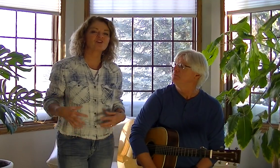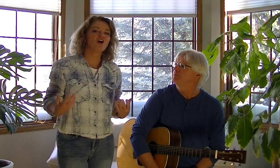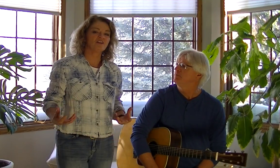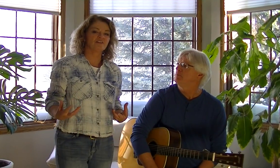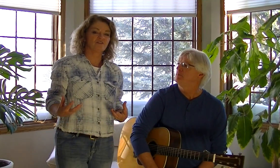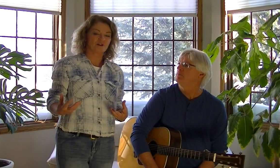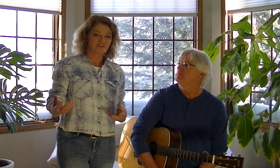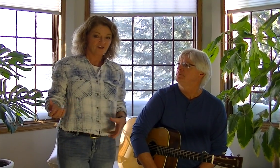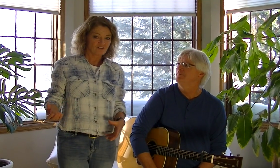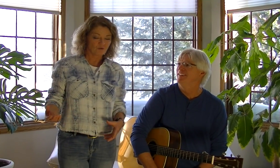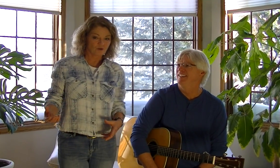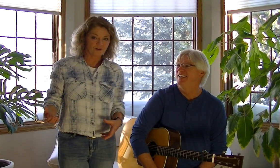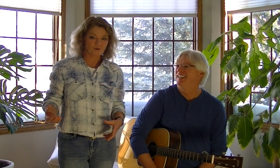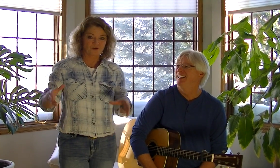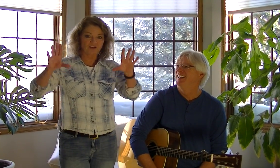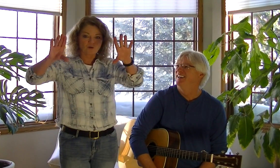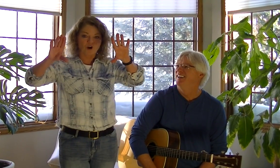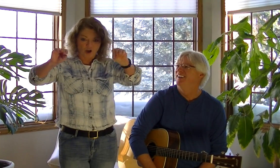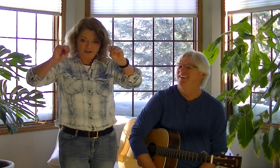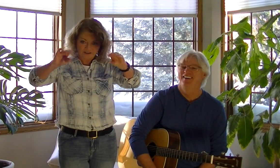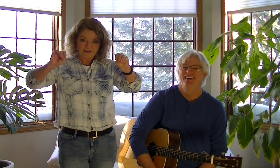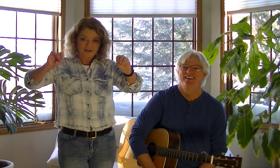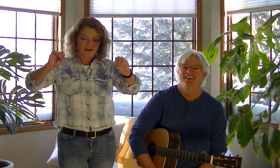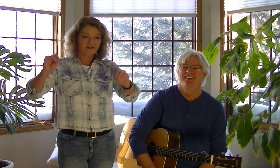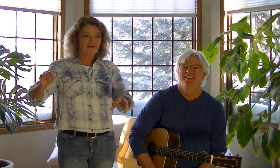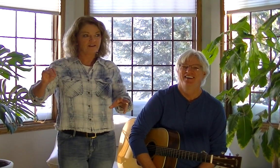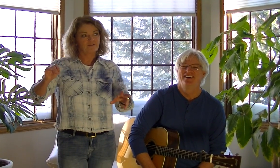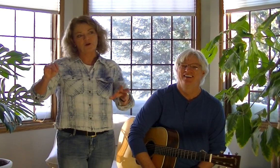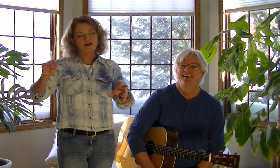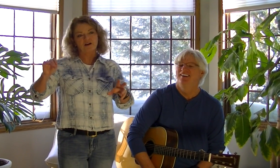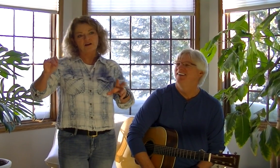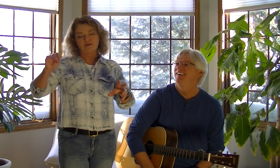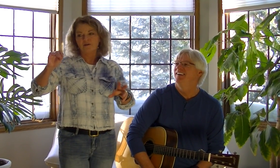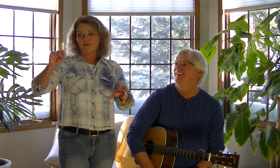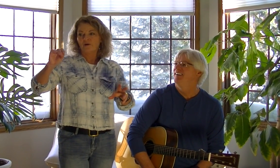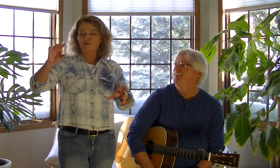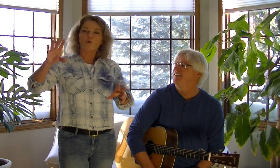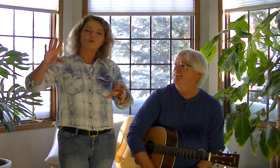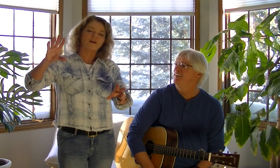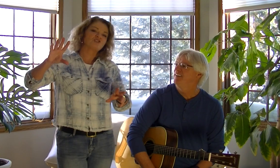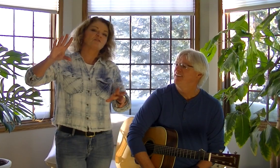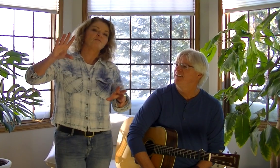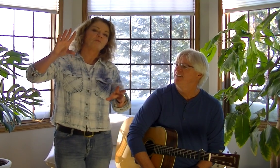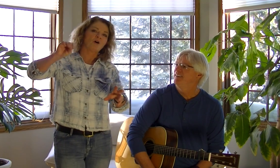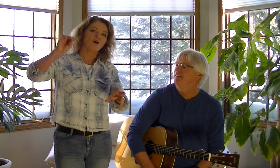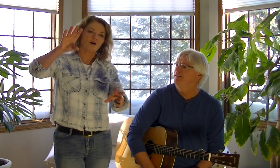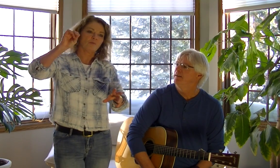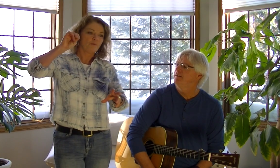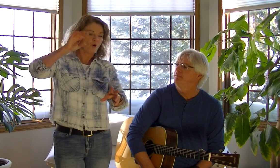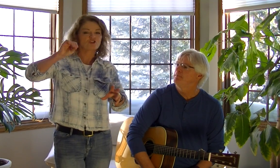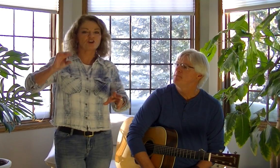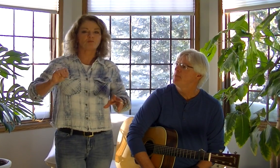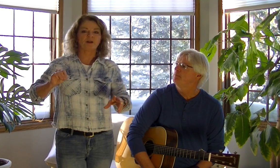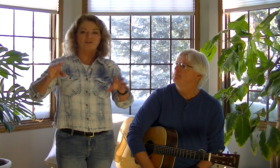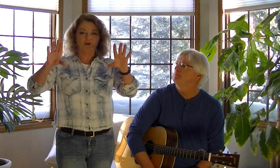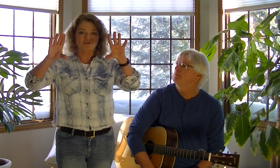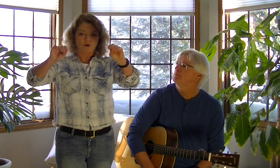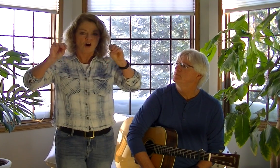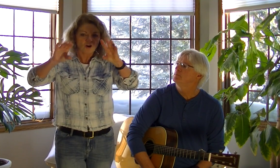a honking noise. So we're going to pretend that we're honking, kind of like if you had one of the old-fashioned horns on your bike. Okay, so honk